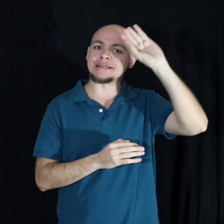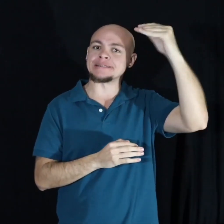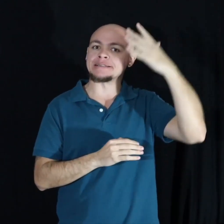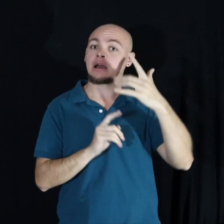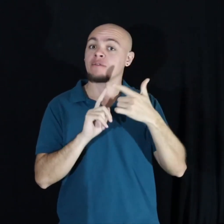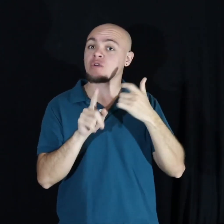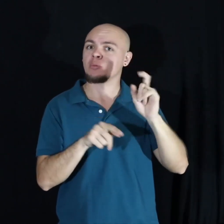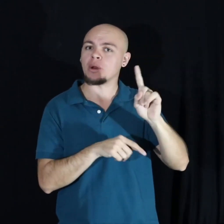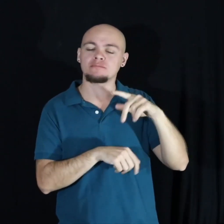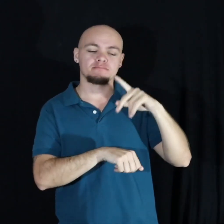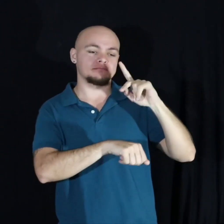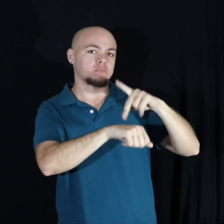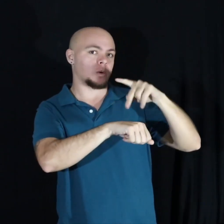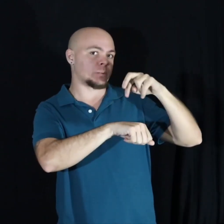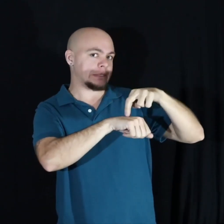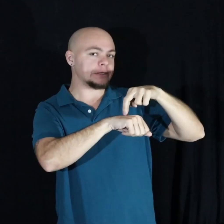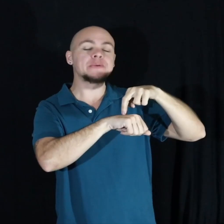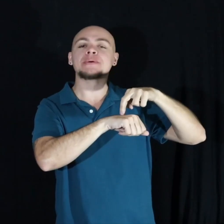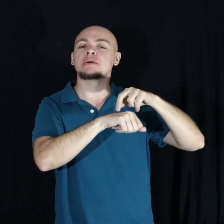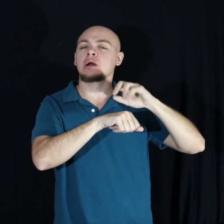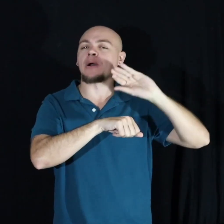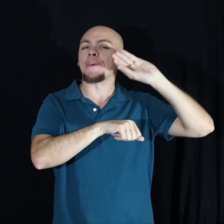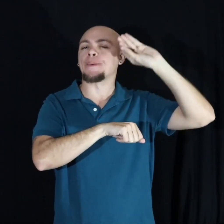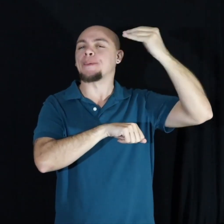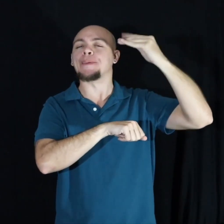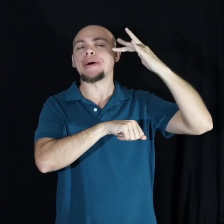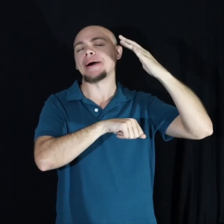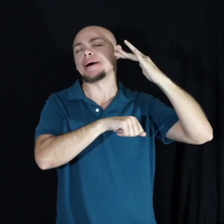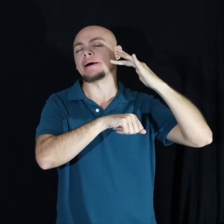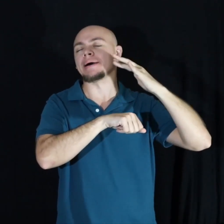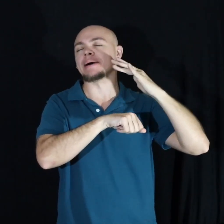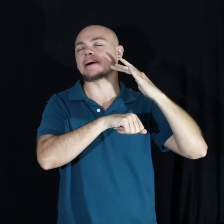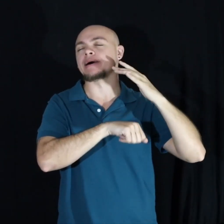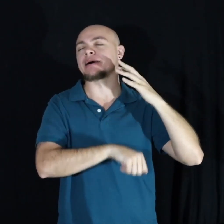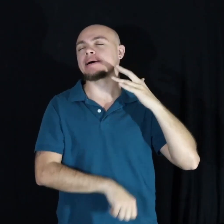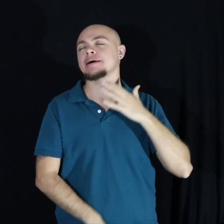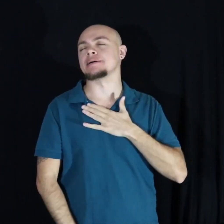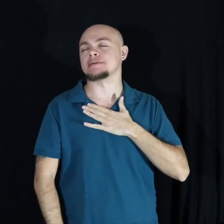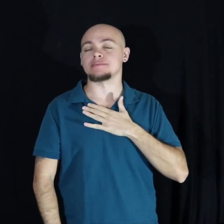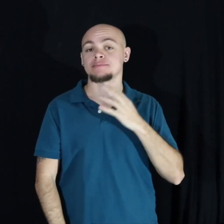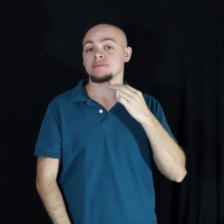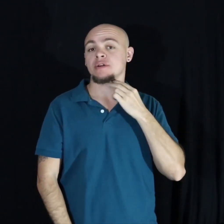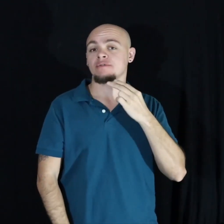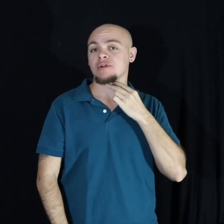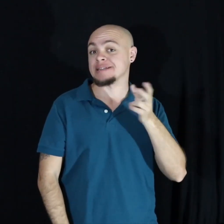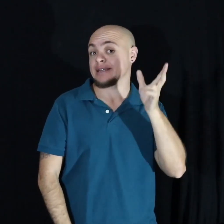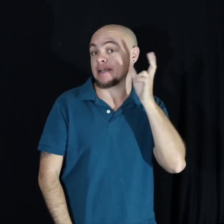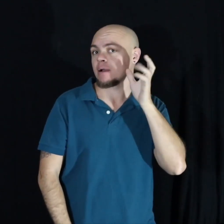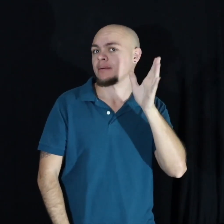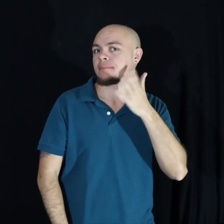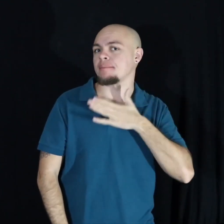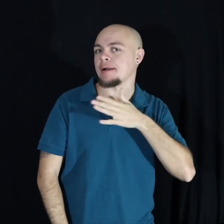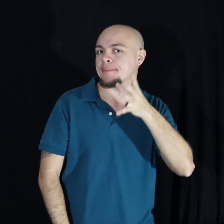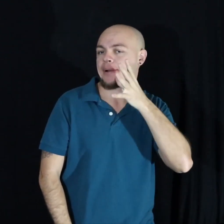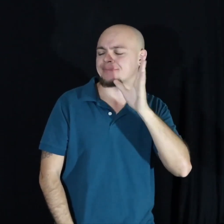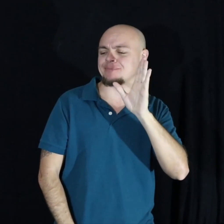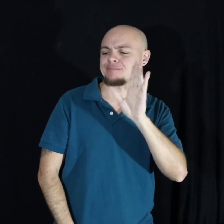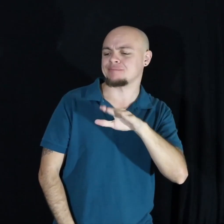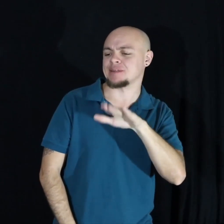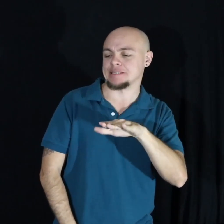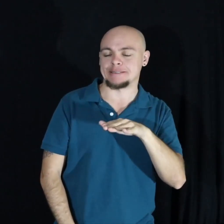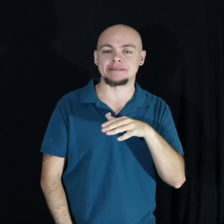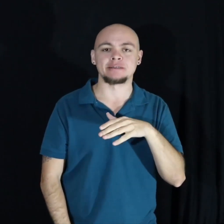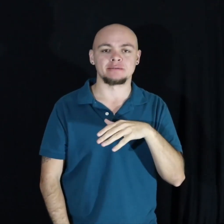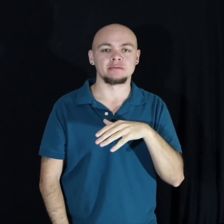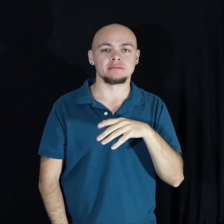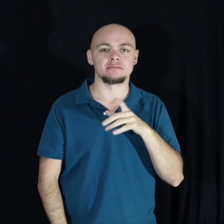just diving down on me. And I hear a voice, my mother, reminding me that